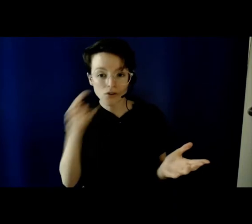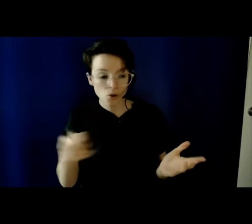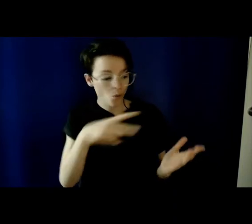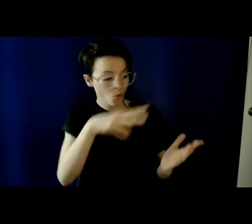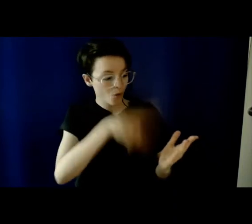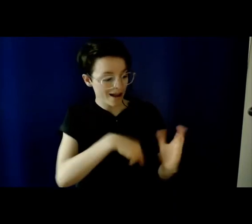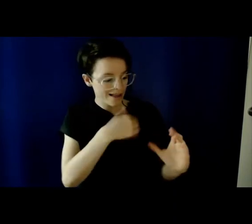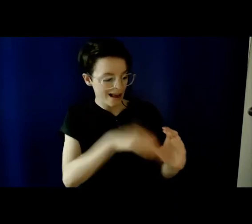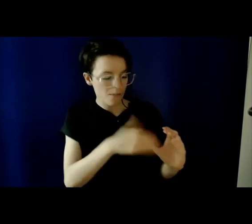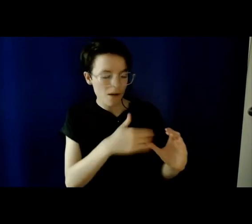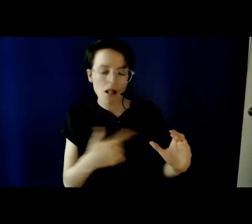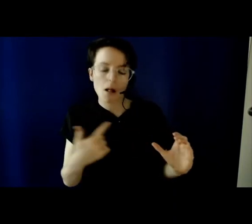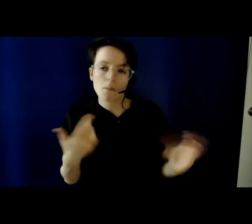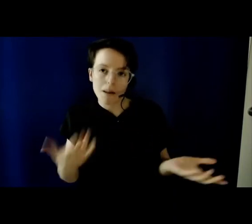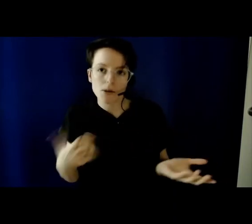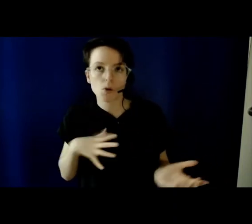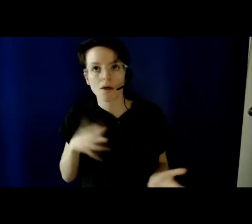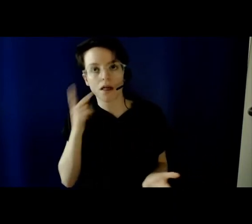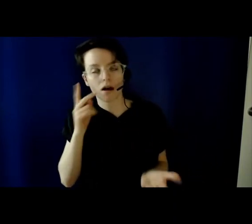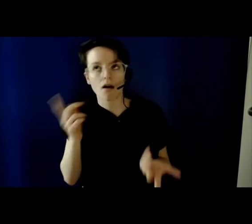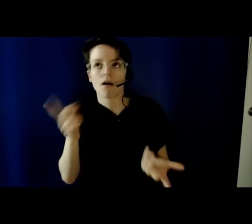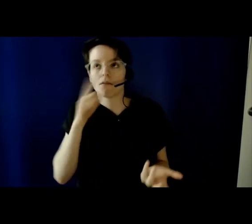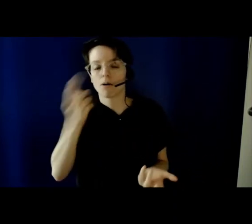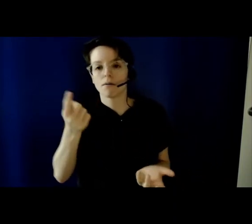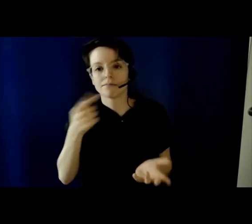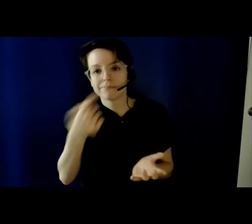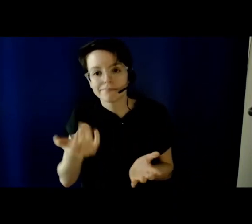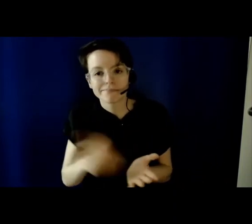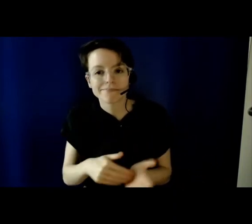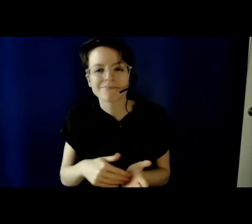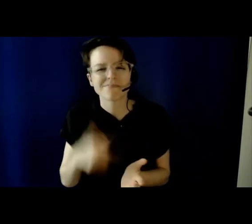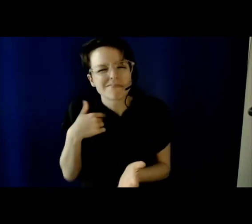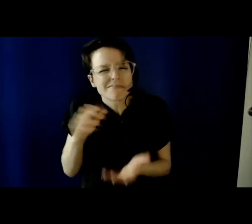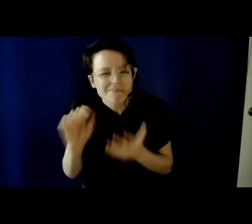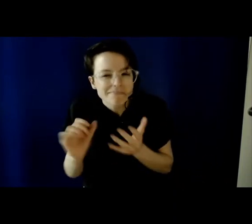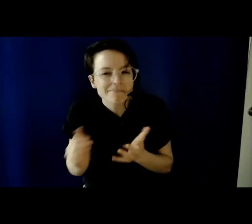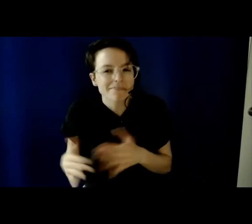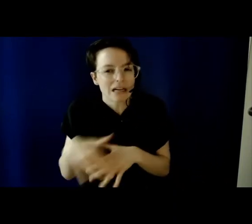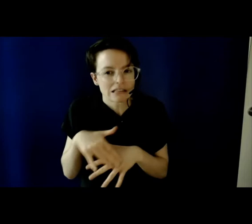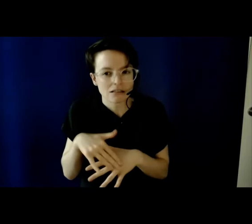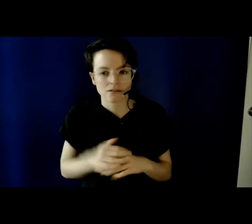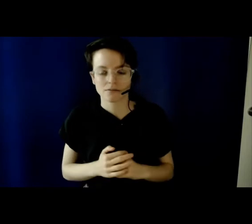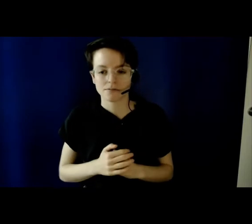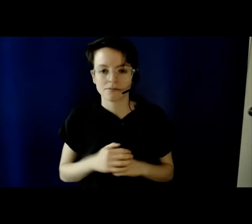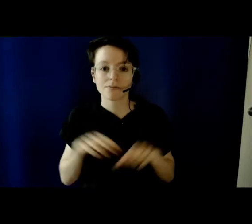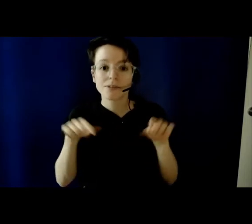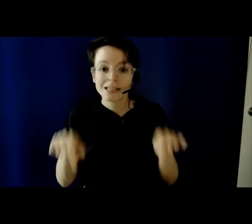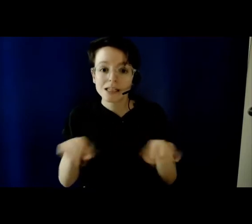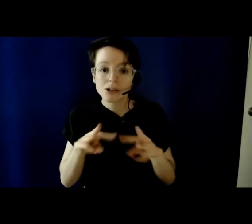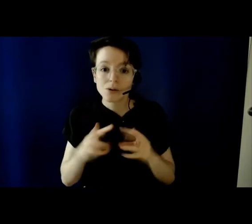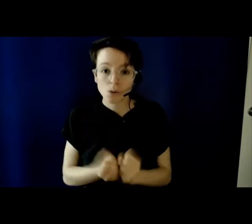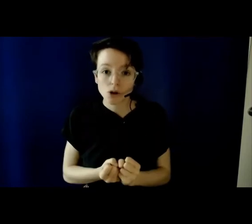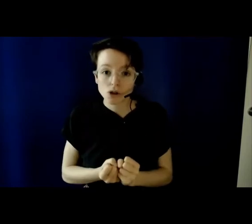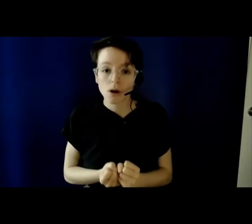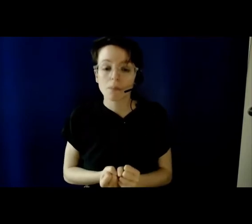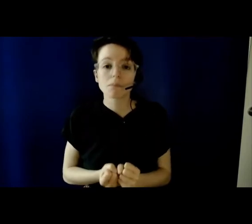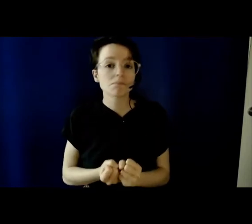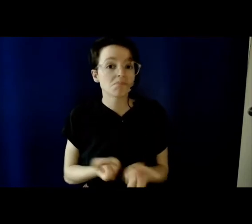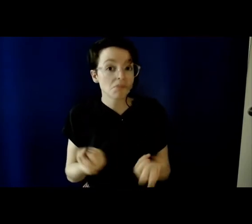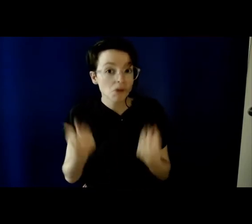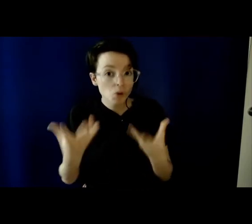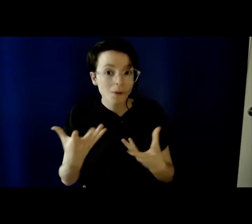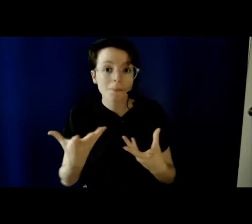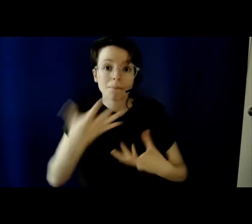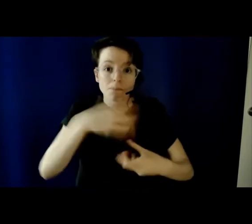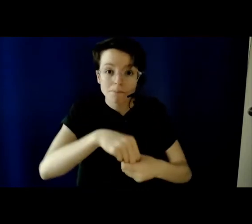but let me just make a few notes very briefly. In this workshop, we take a multi-temporal and multi-modal approach. And this